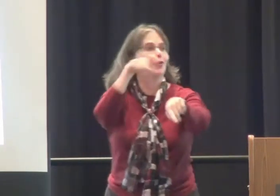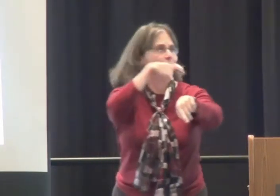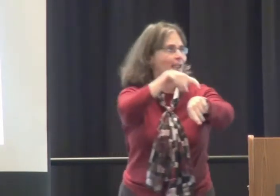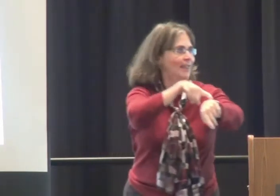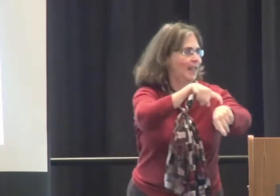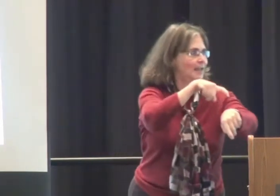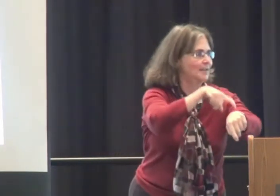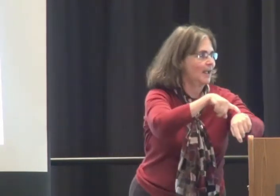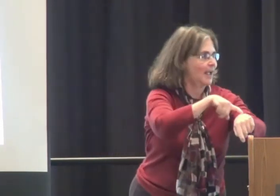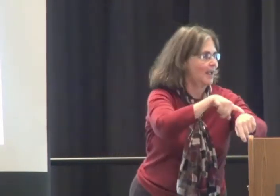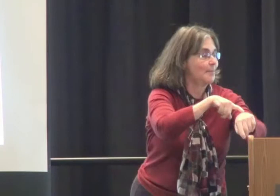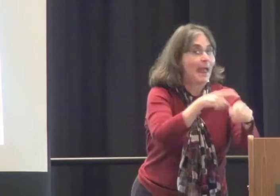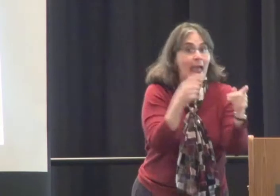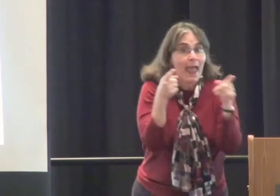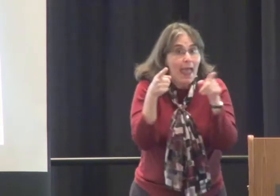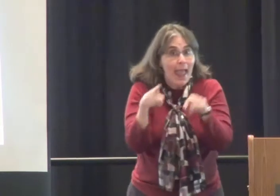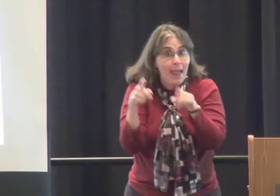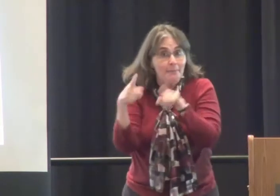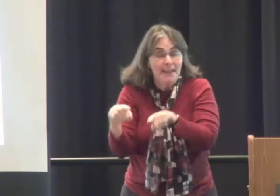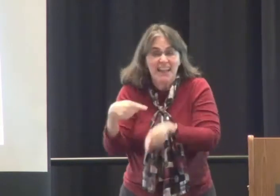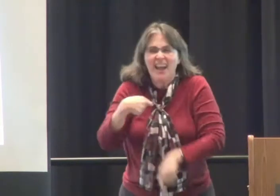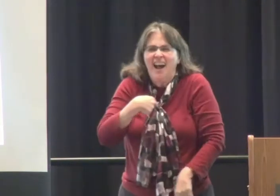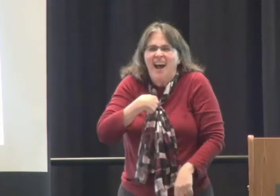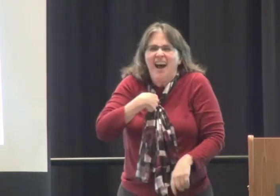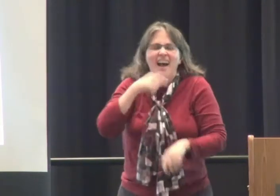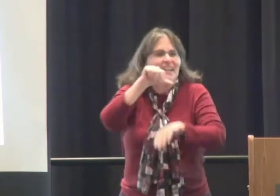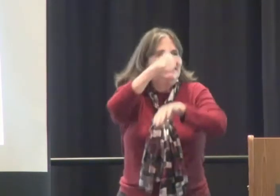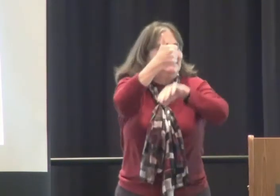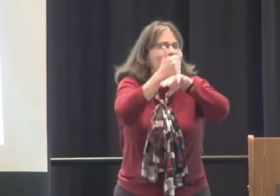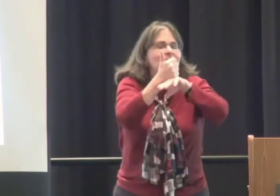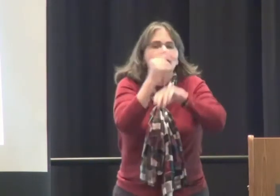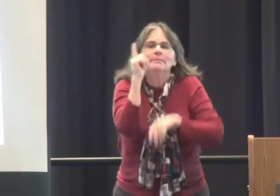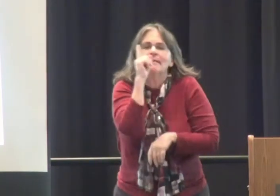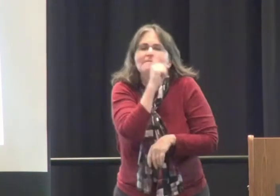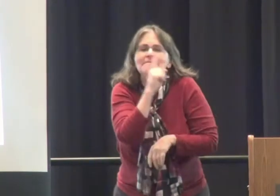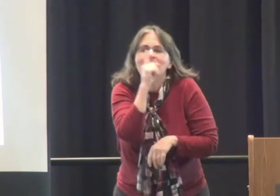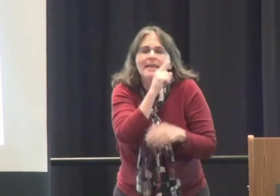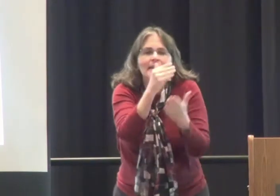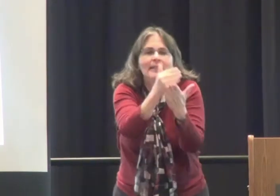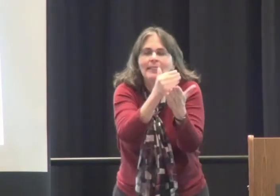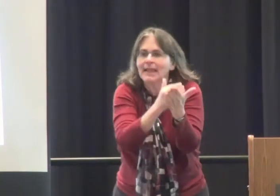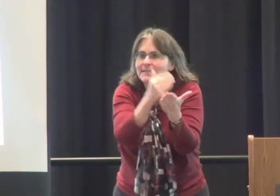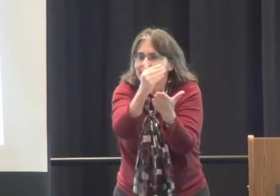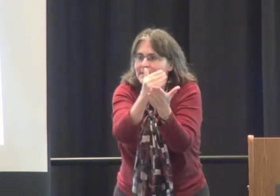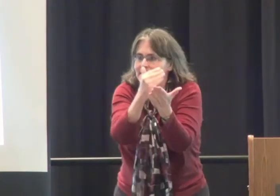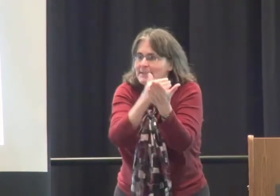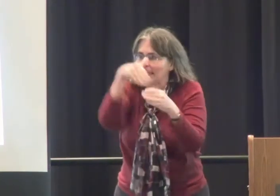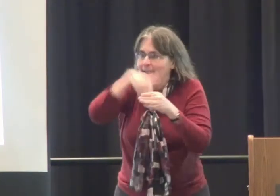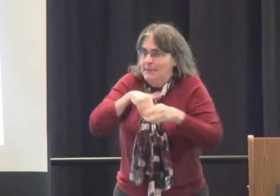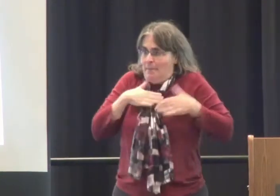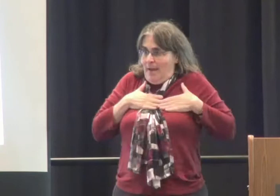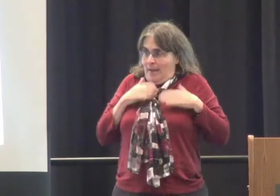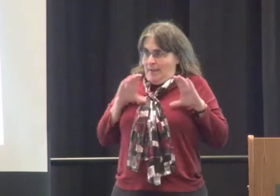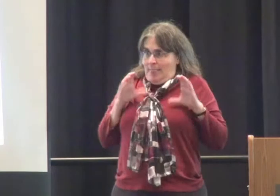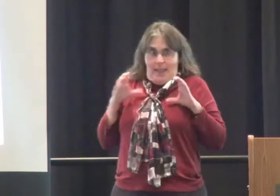So during this time, we had to give